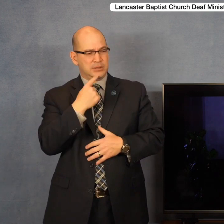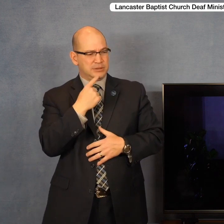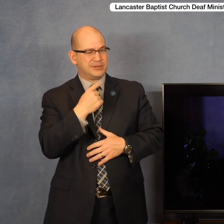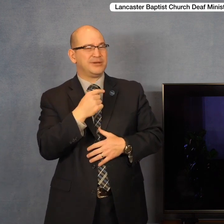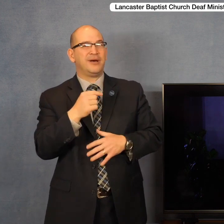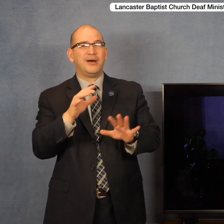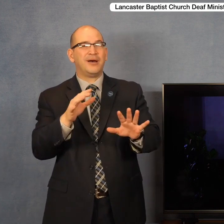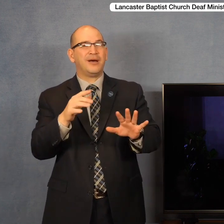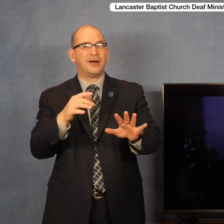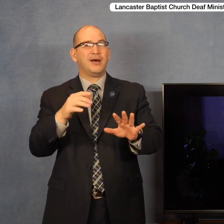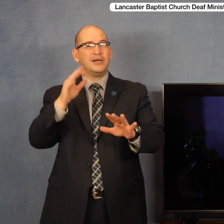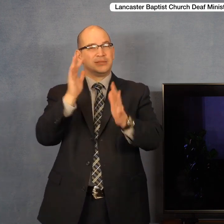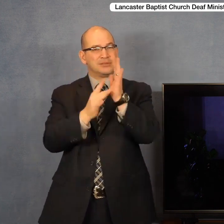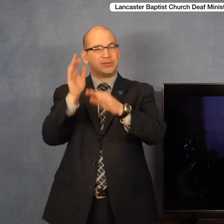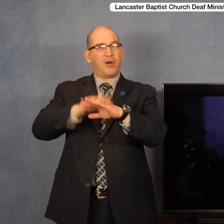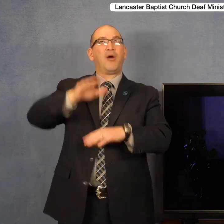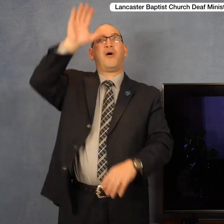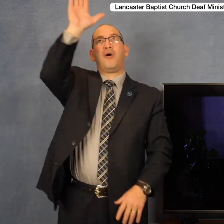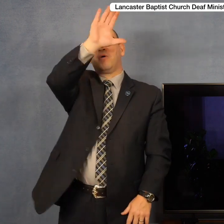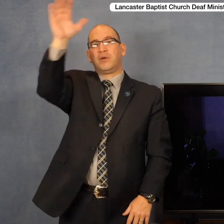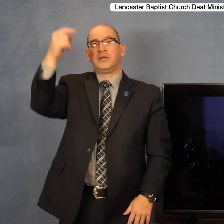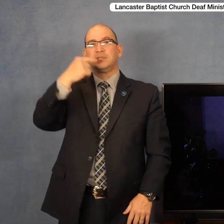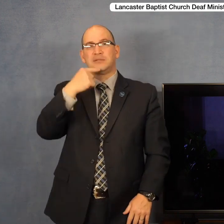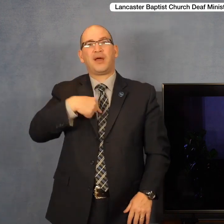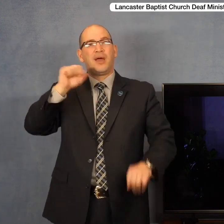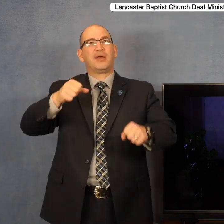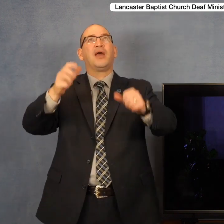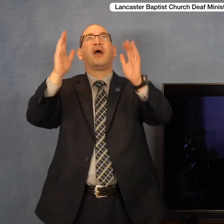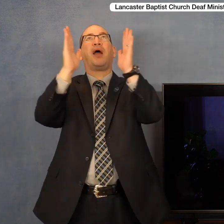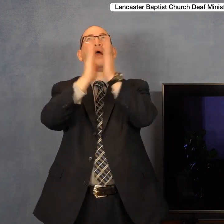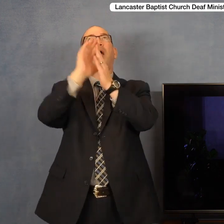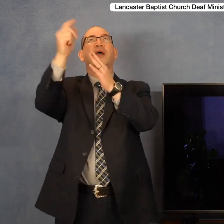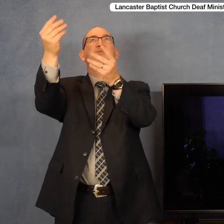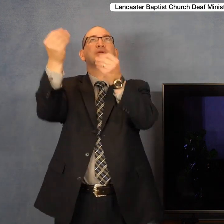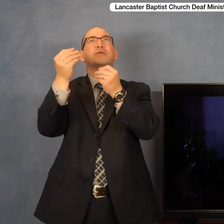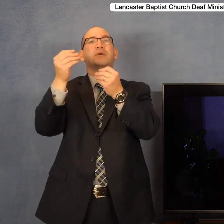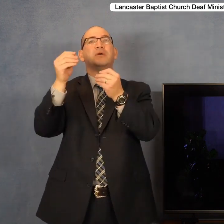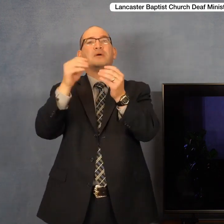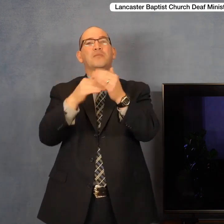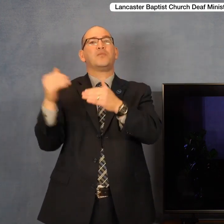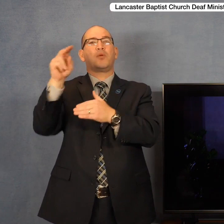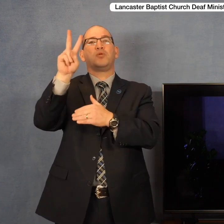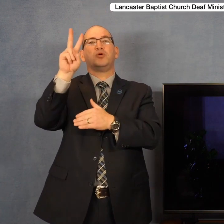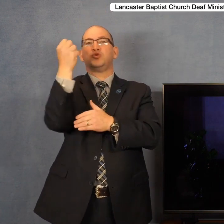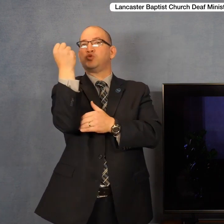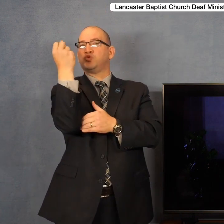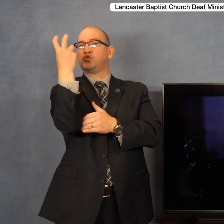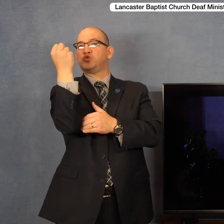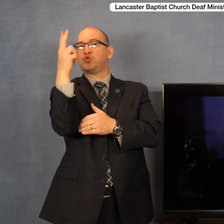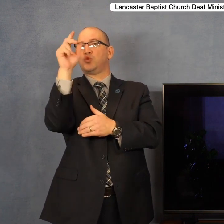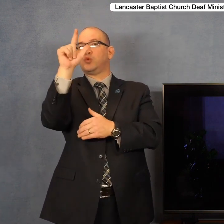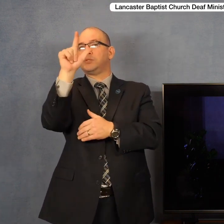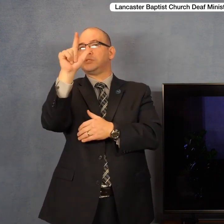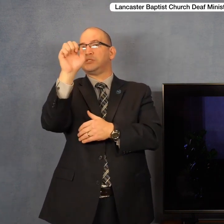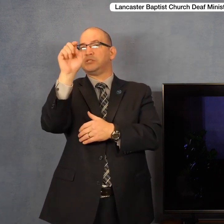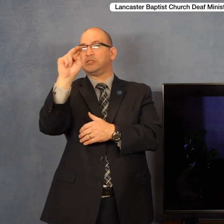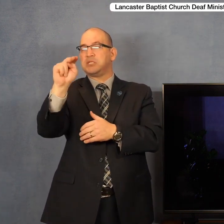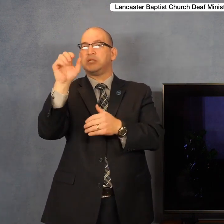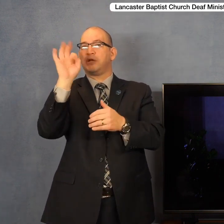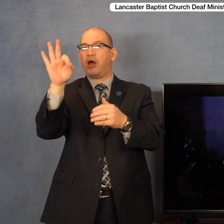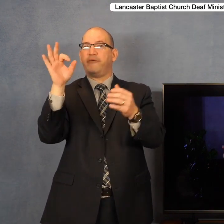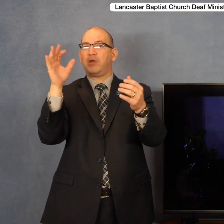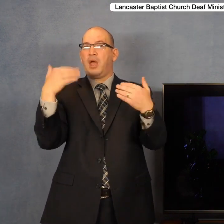thou that I cannot now pray to my Father, and he shall presently give me more than 12 legions of angels. Again,